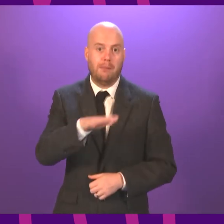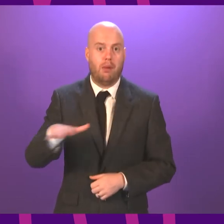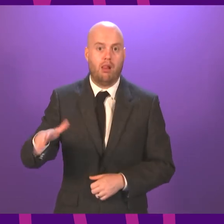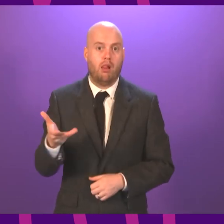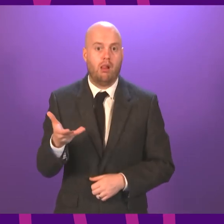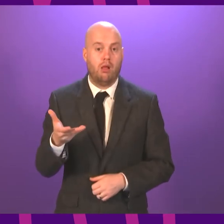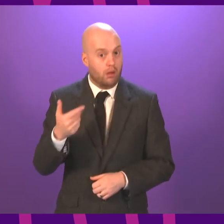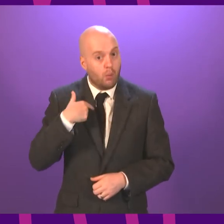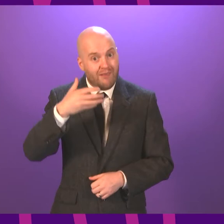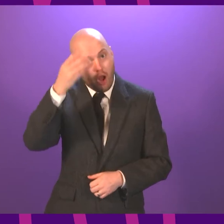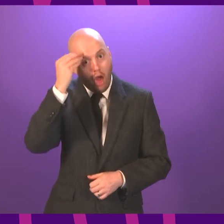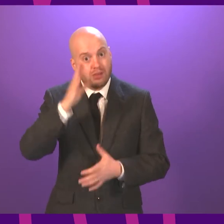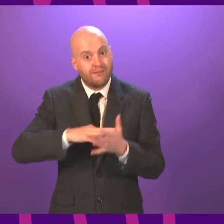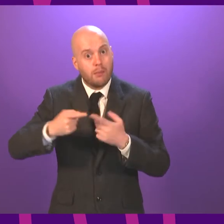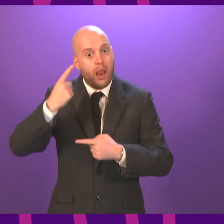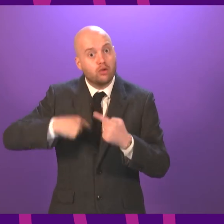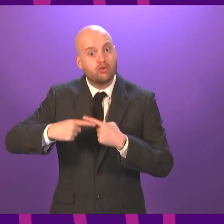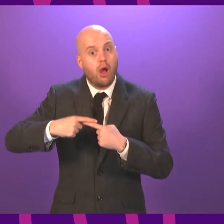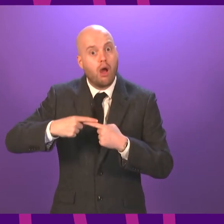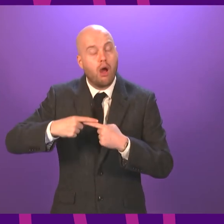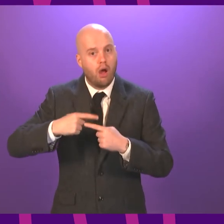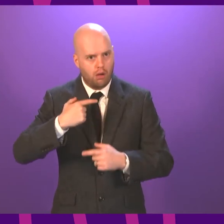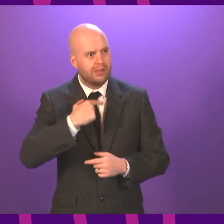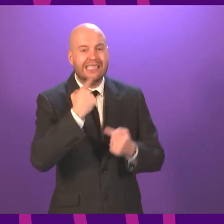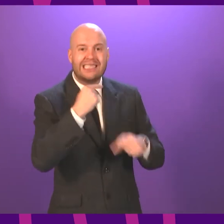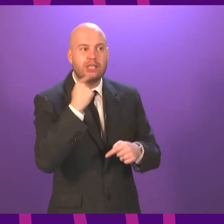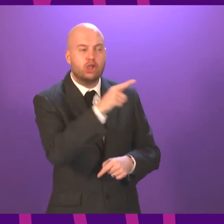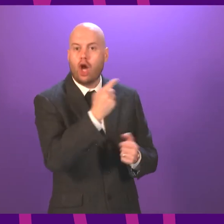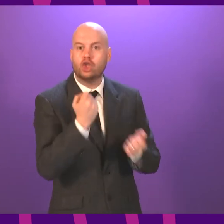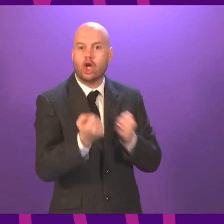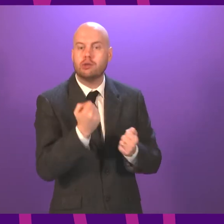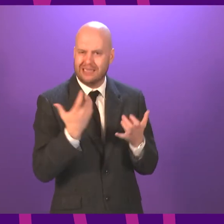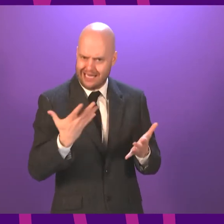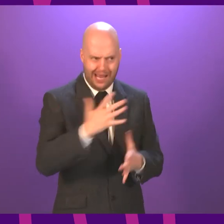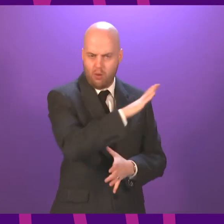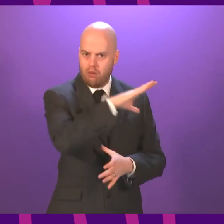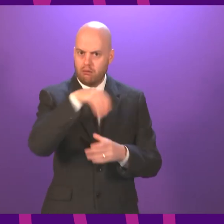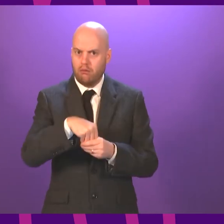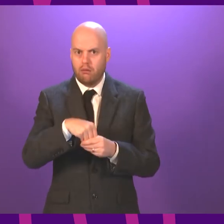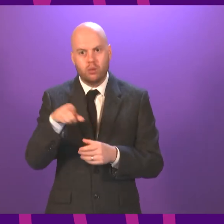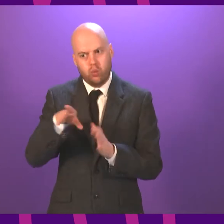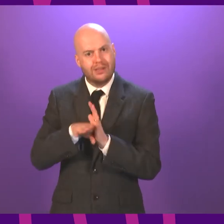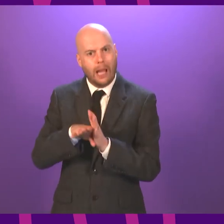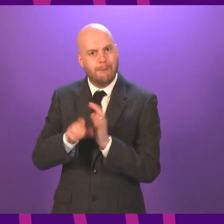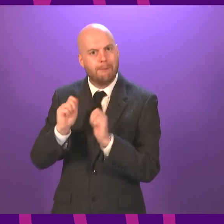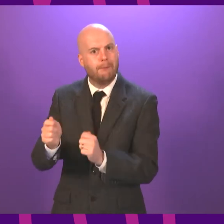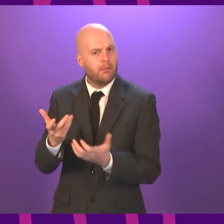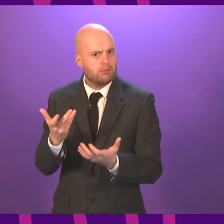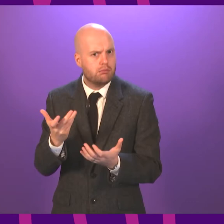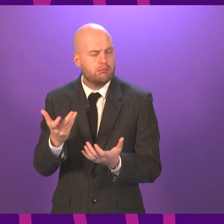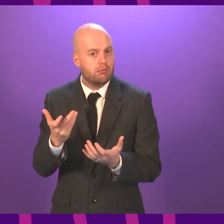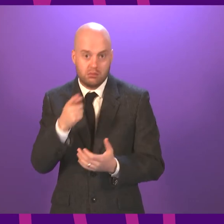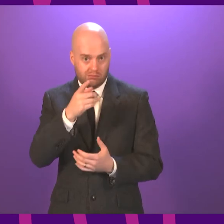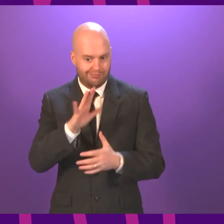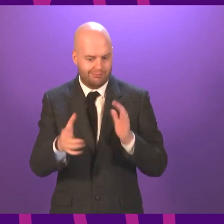teacher judgment, replacing the algorithm approach that was fundamentally flawed last year, recognising that there